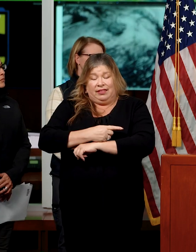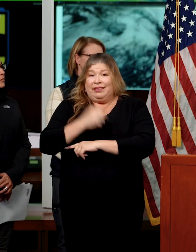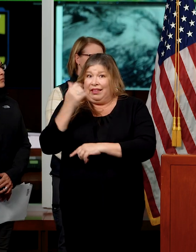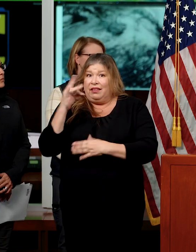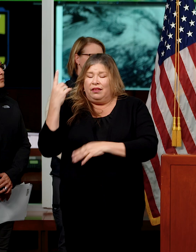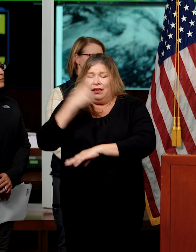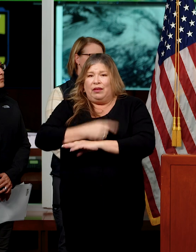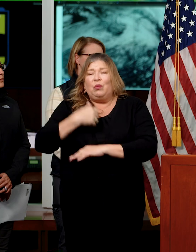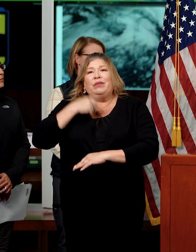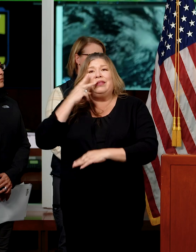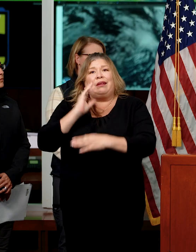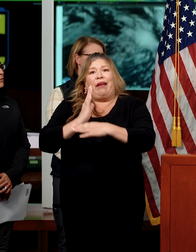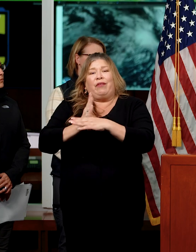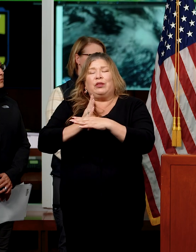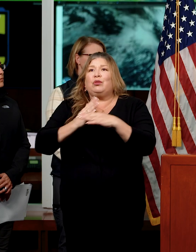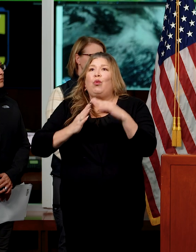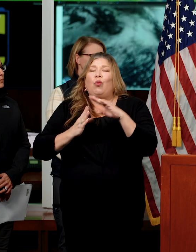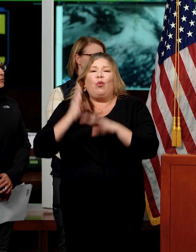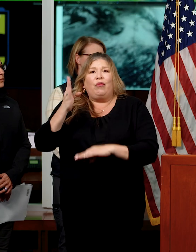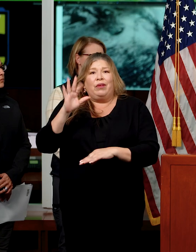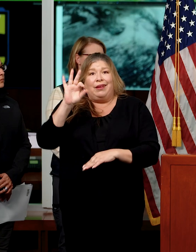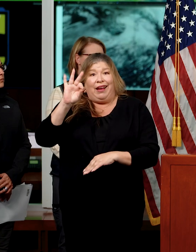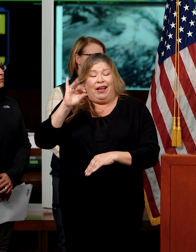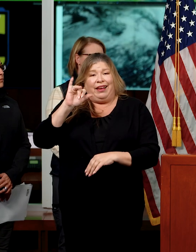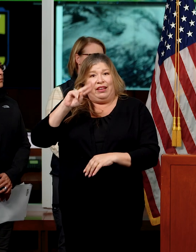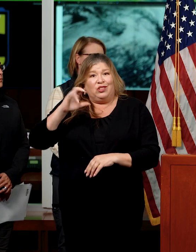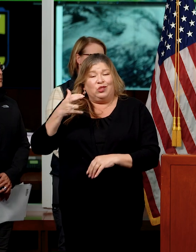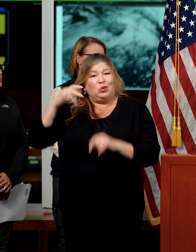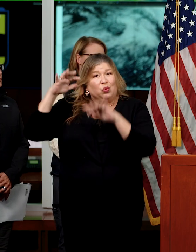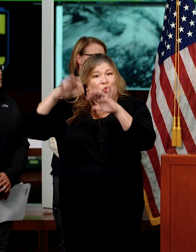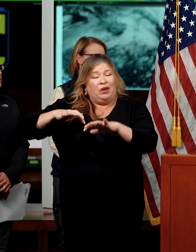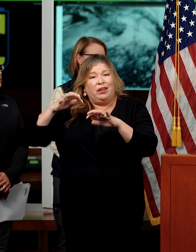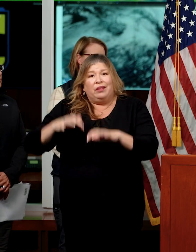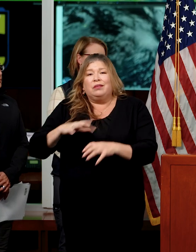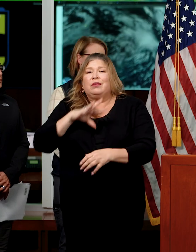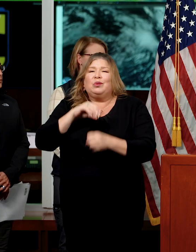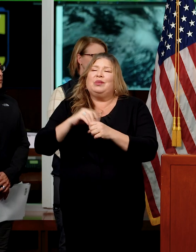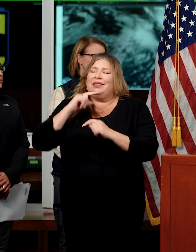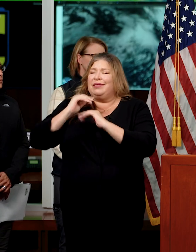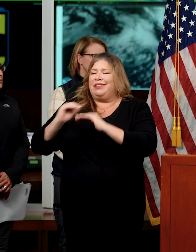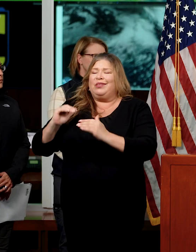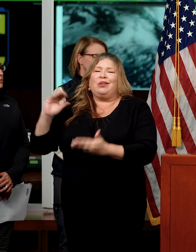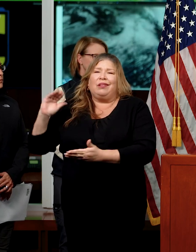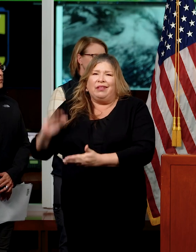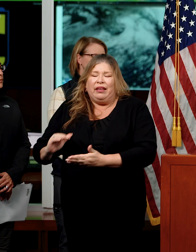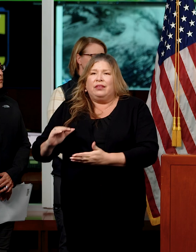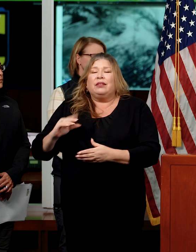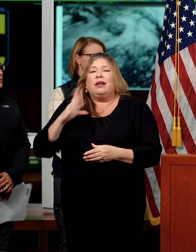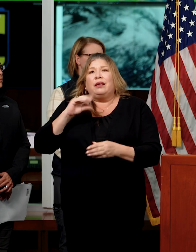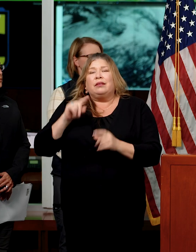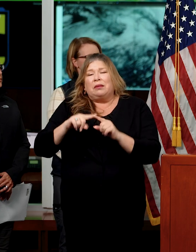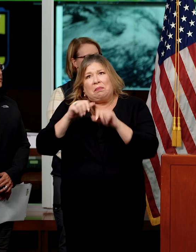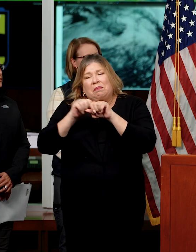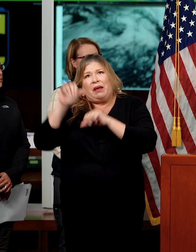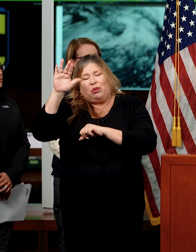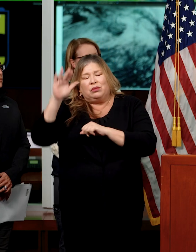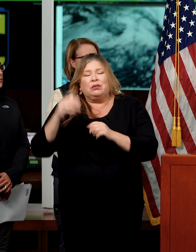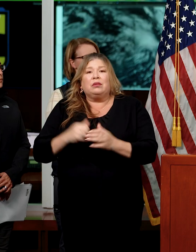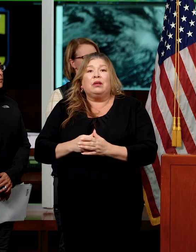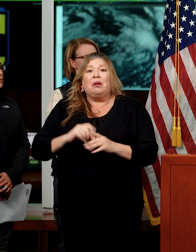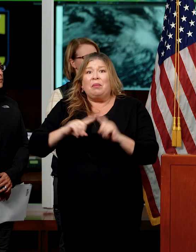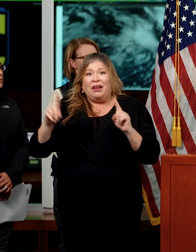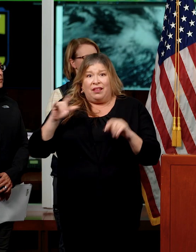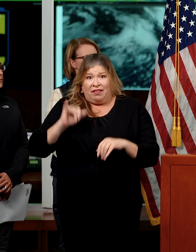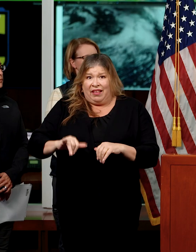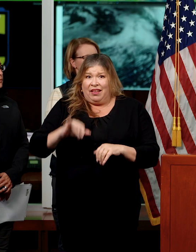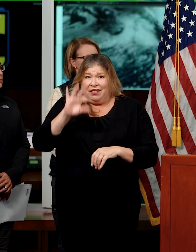statewide average, of just over 9 inches of rainfall that of course includes lesser amounts in the deserts and higher amounts in the higher elevations. But that is a remarkable